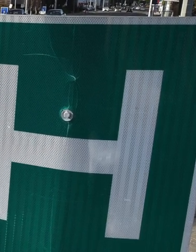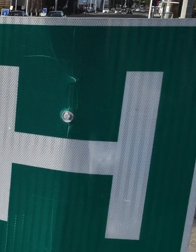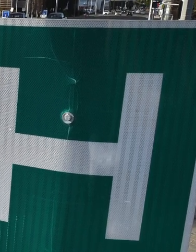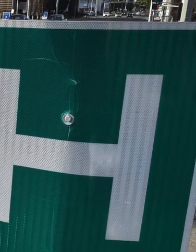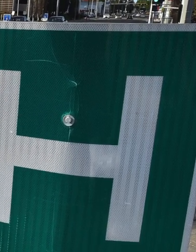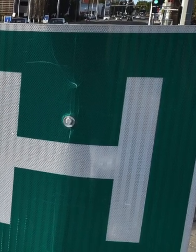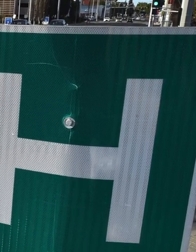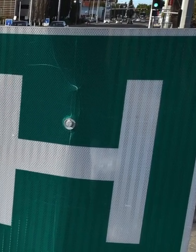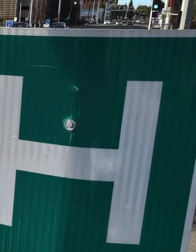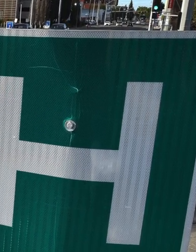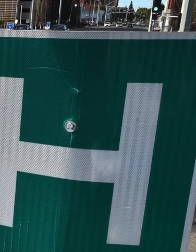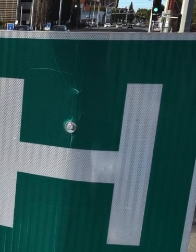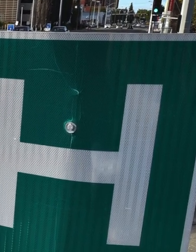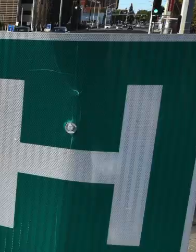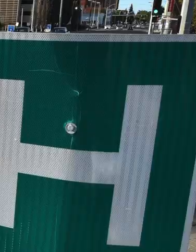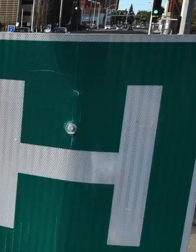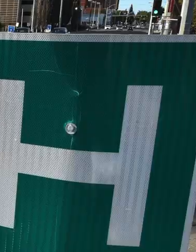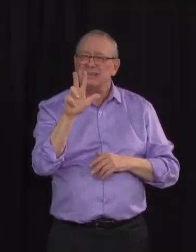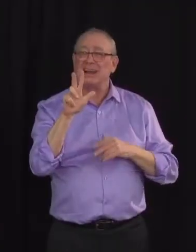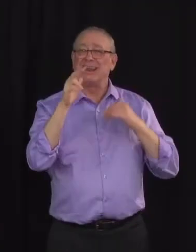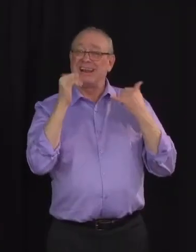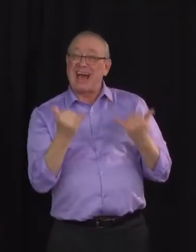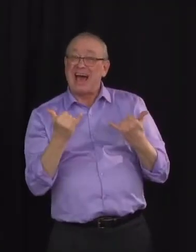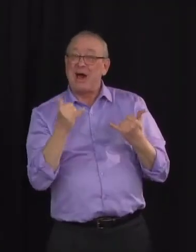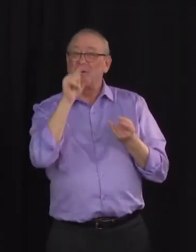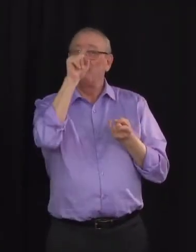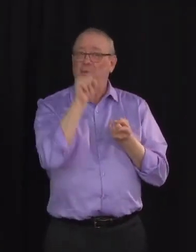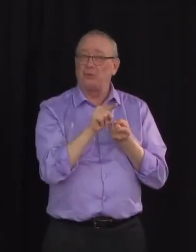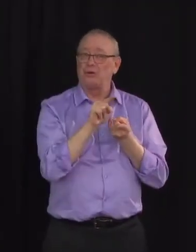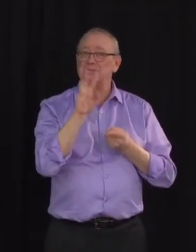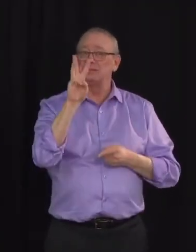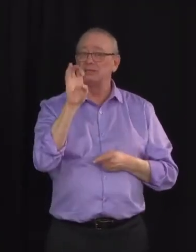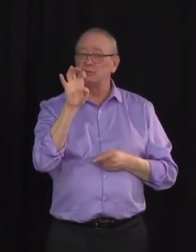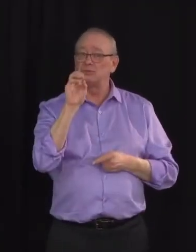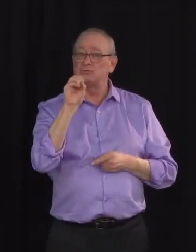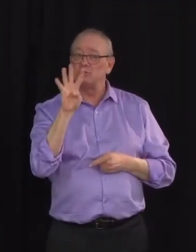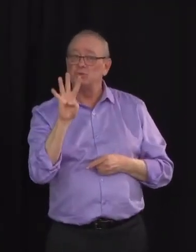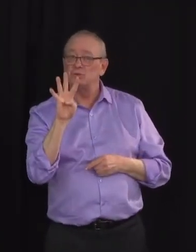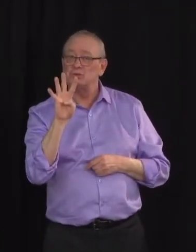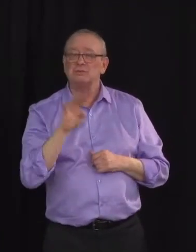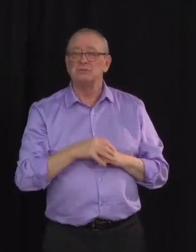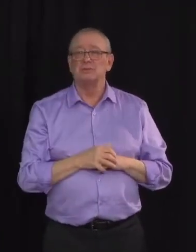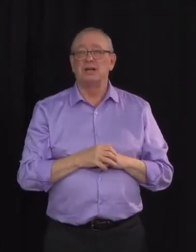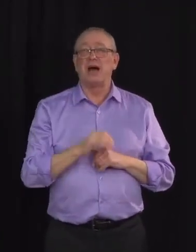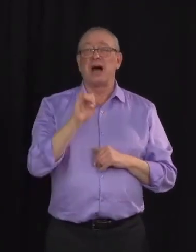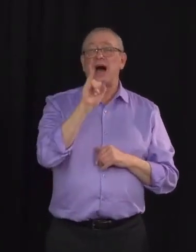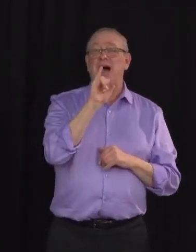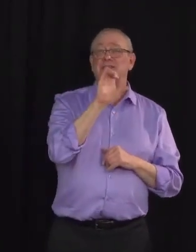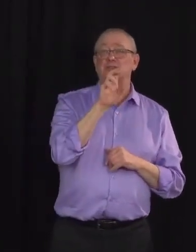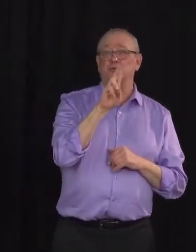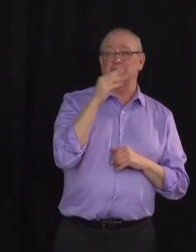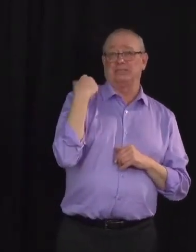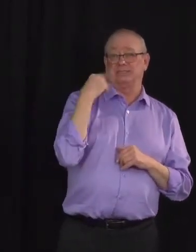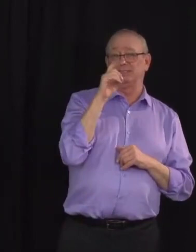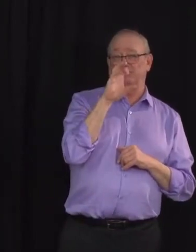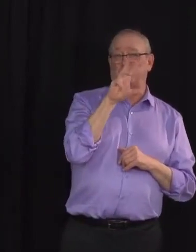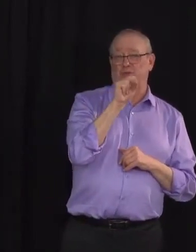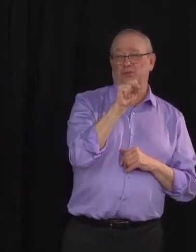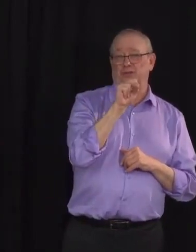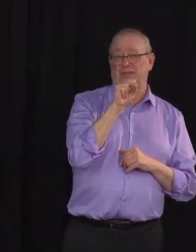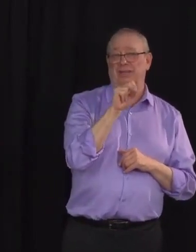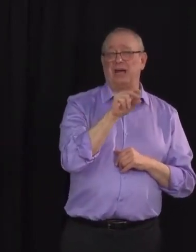604 today. From a high of 155 ICU admissions we are now down to